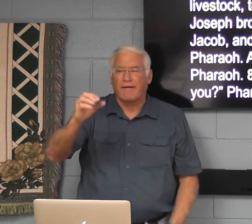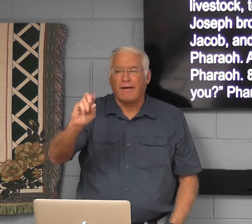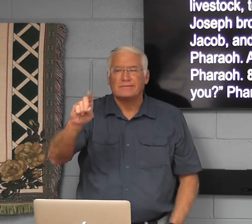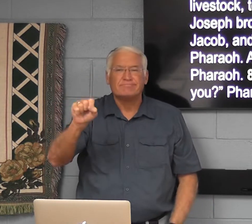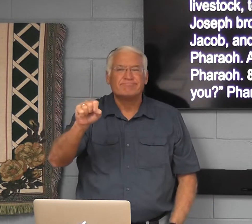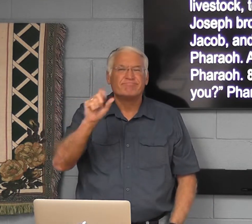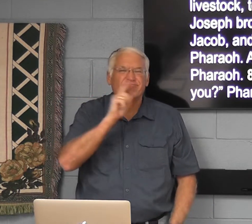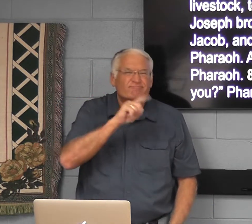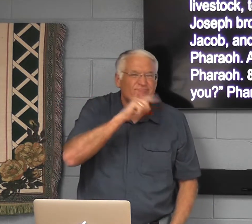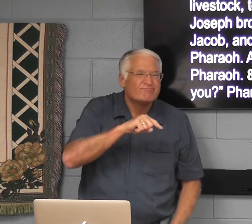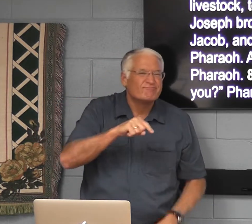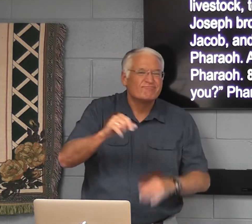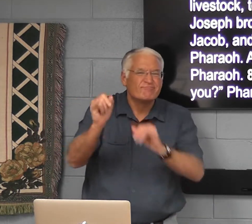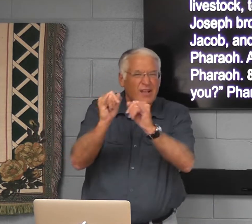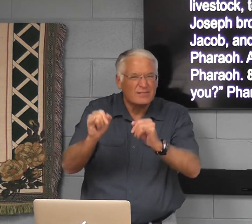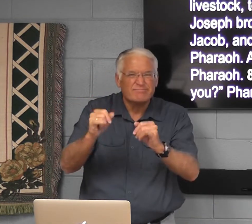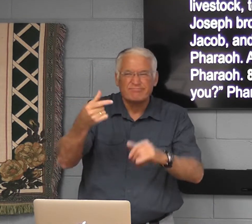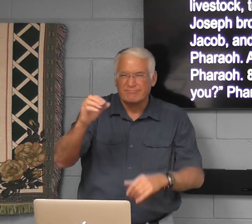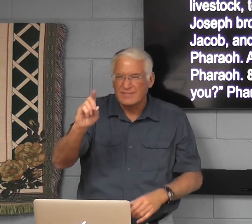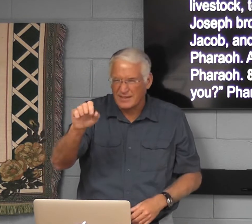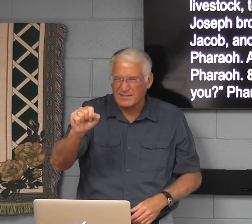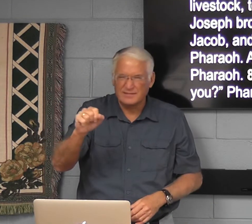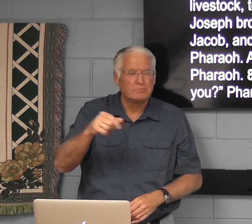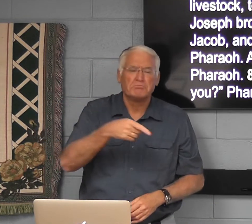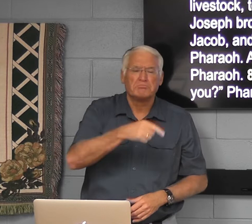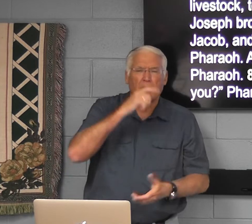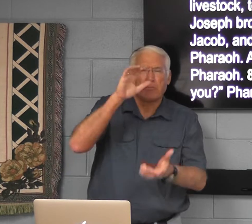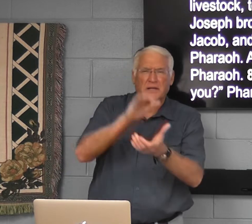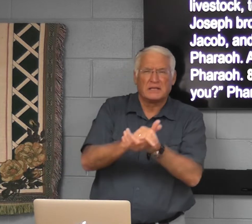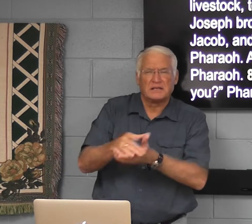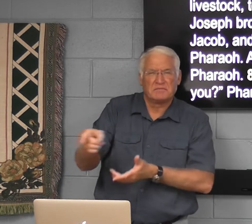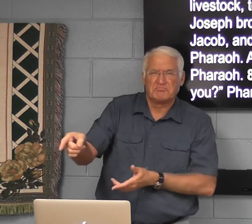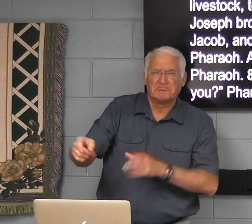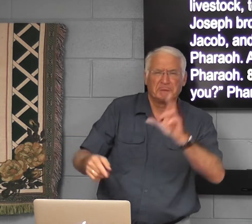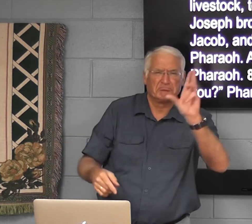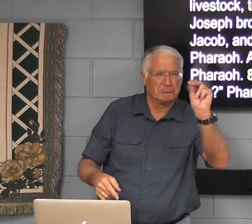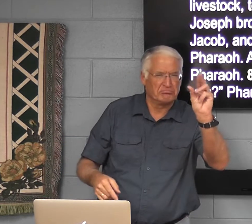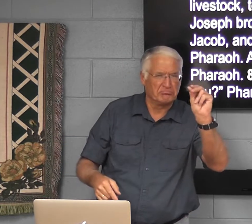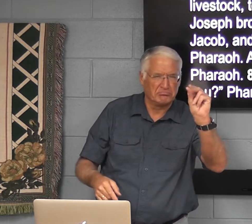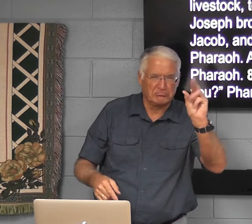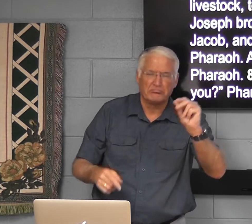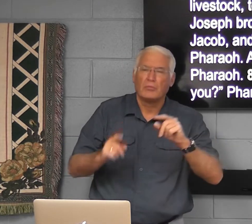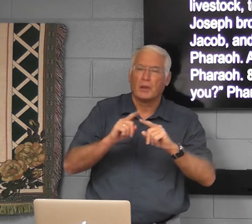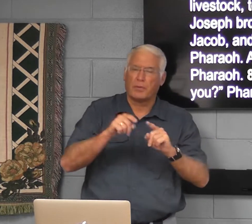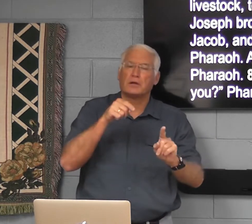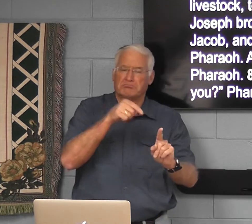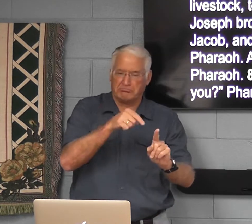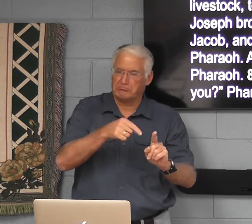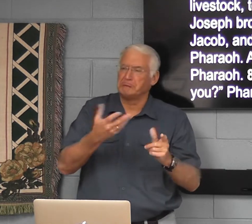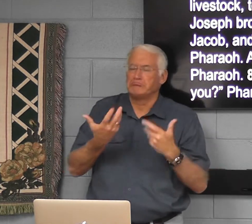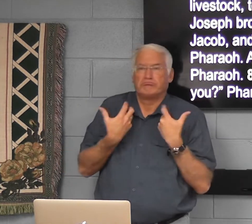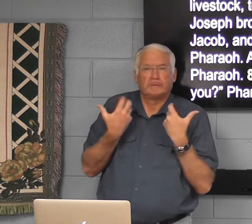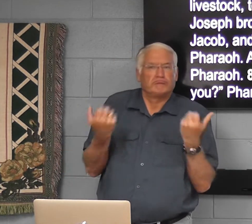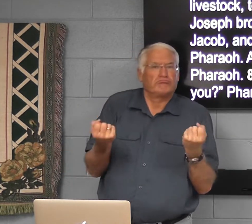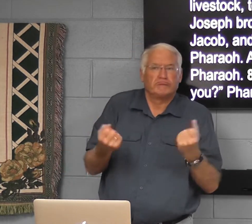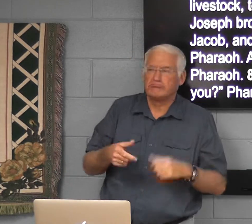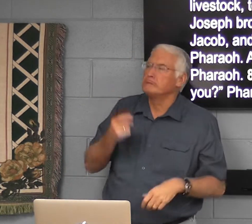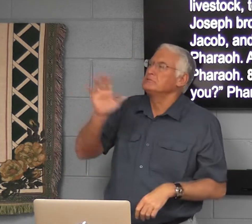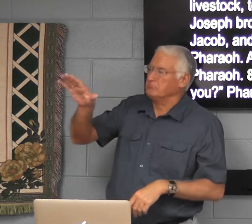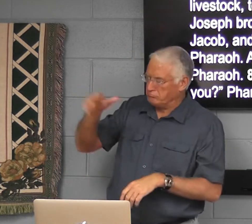Egyptians had a lot of God's idols. And Jacob did not believe in them. But he